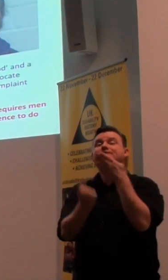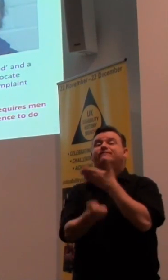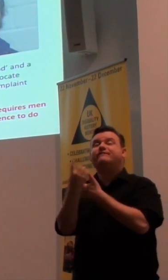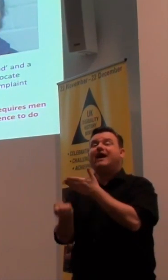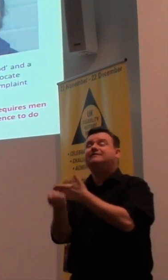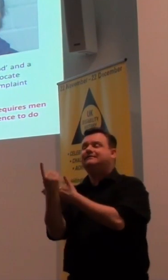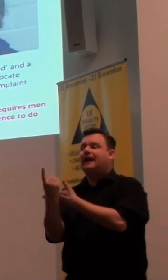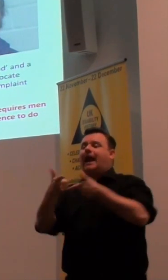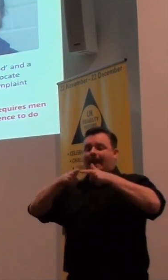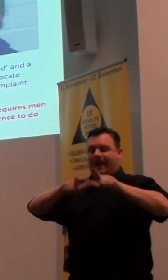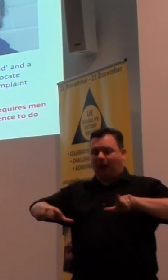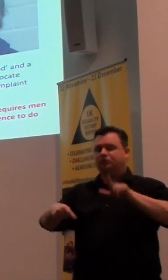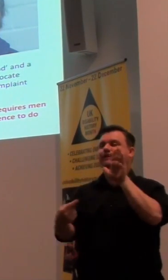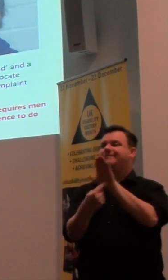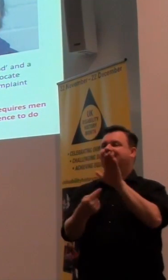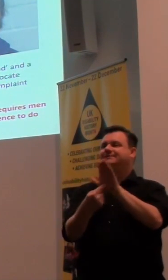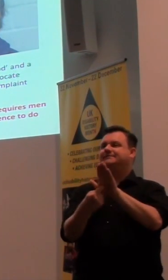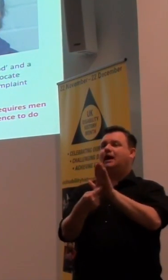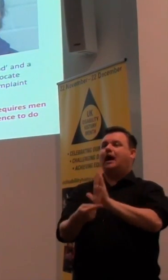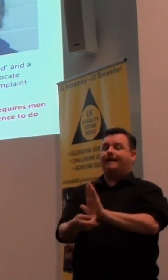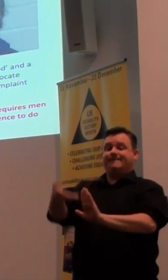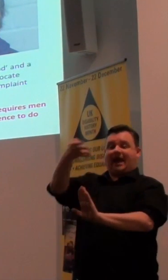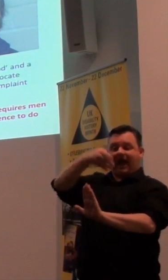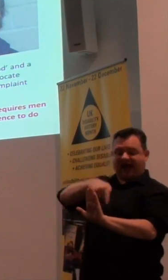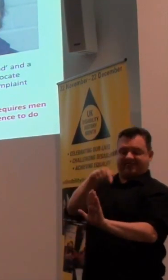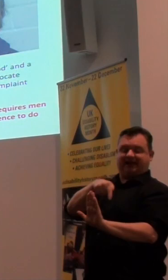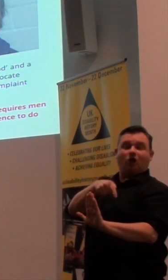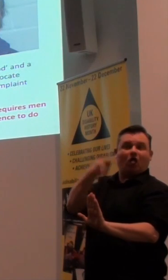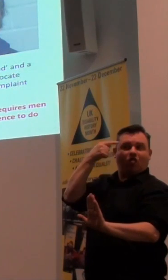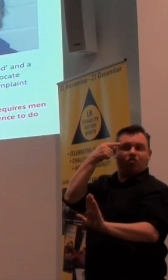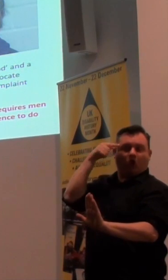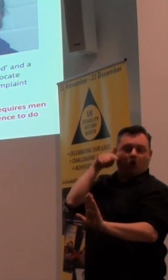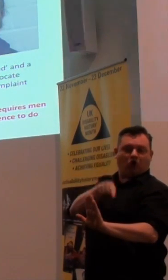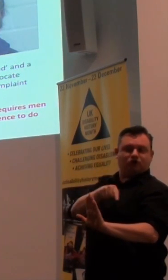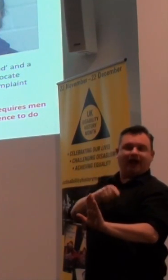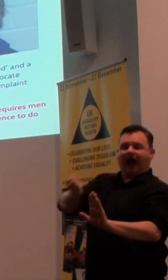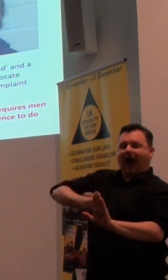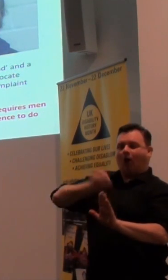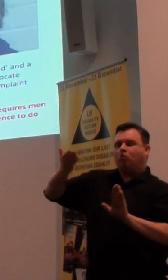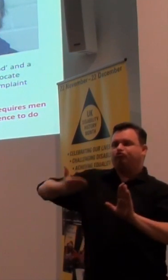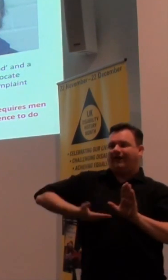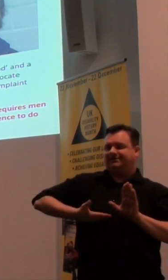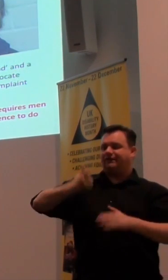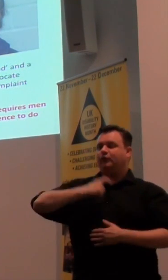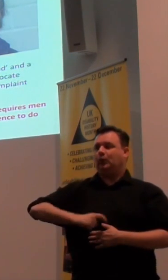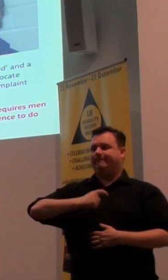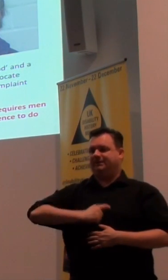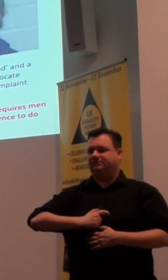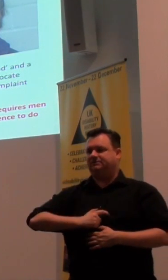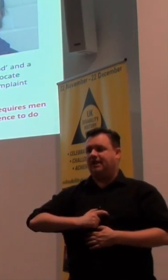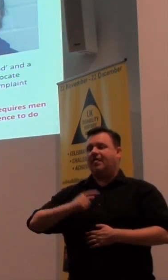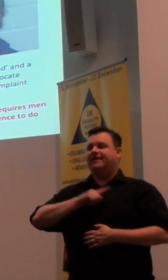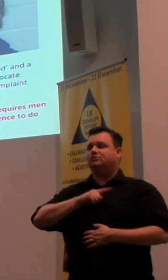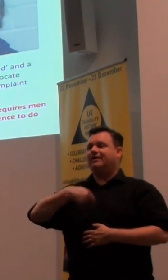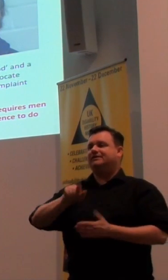language does matter. But behind the language comes the thought about our rights to be as human as everybody else. And that's why this month